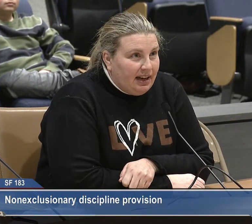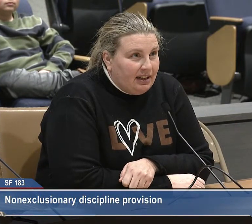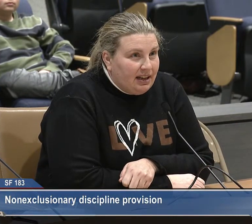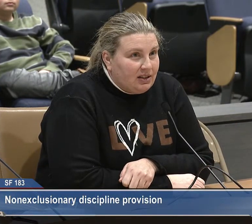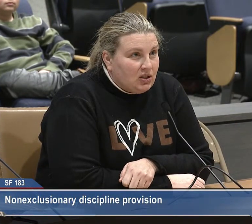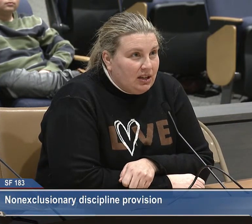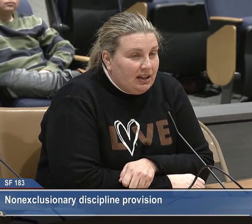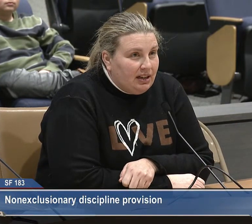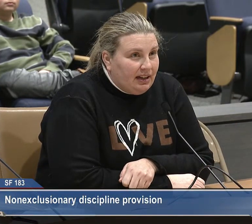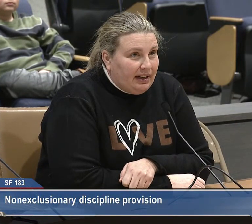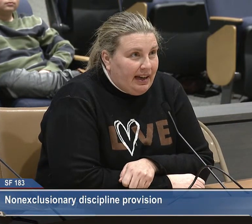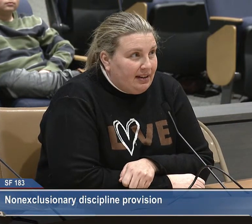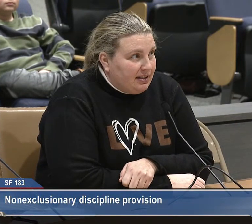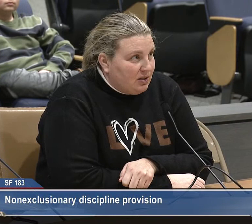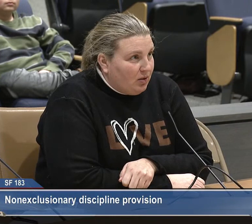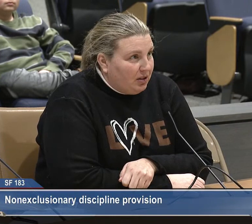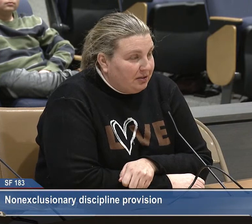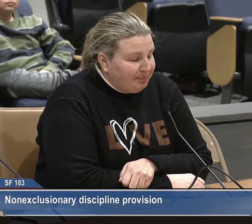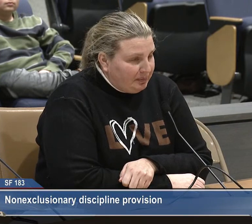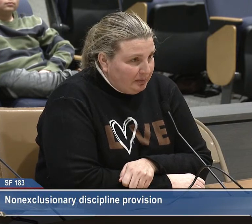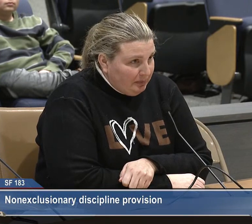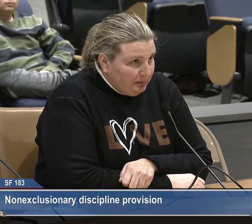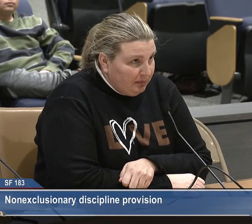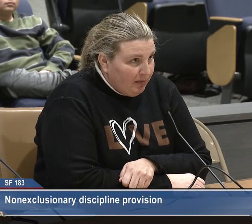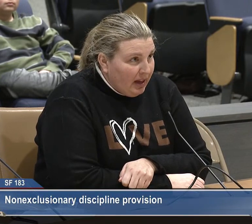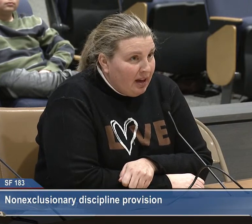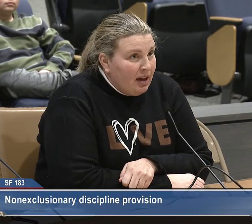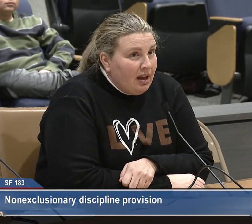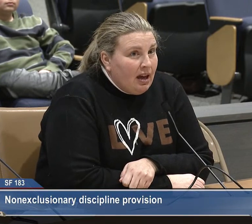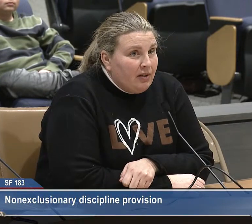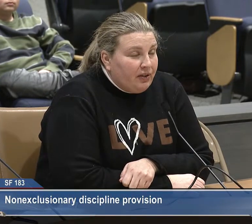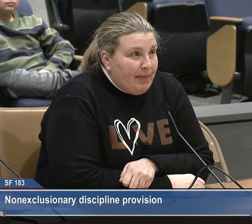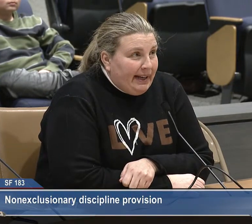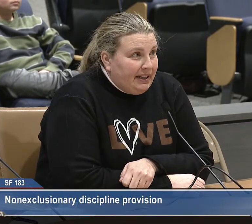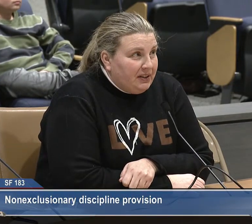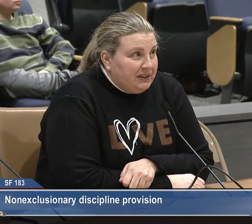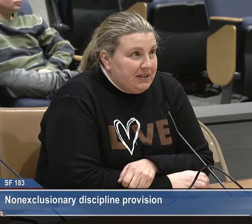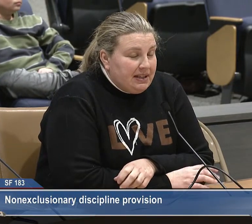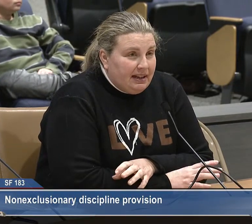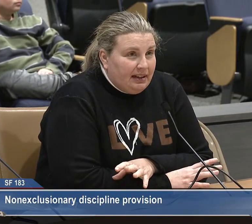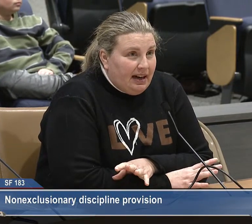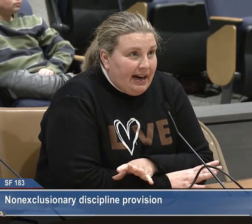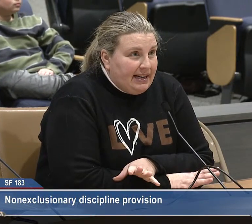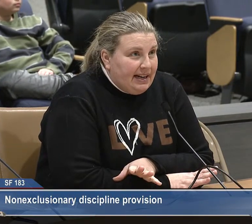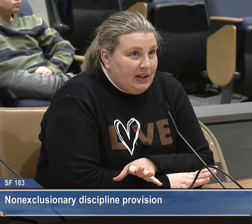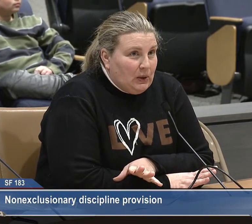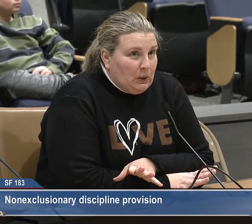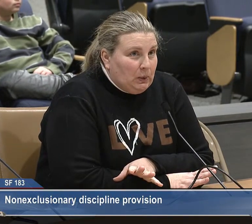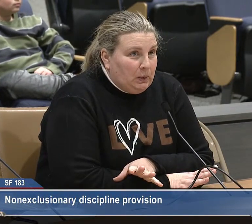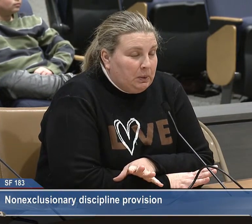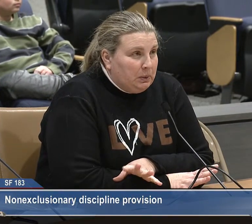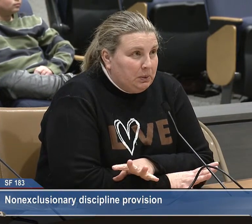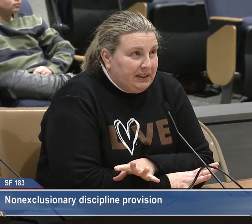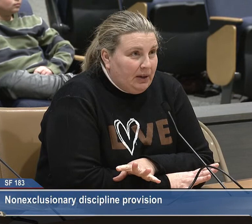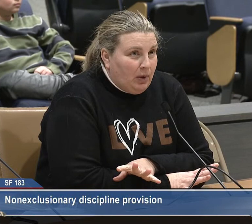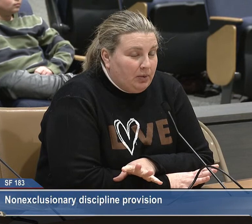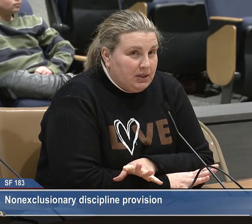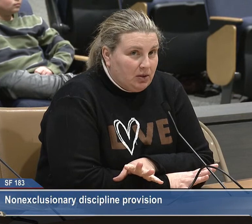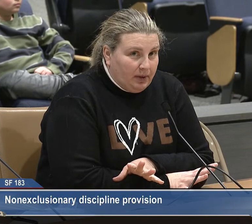ADHD, and a gait disorder. For many years, I didn't know really what was going